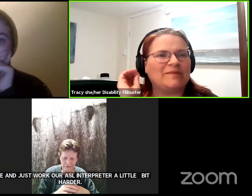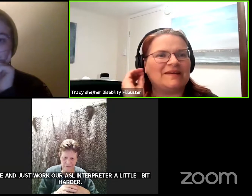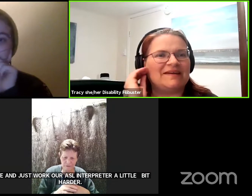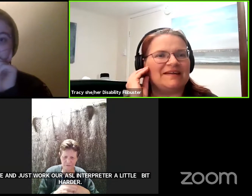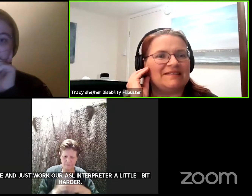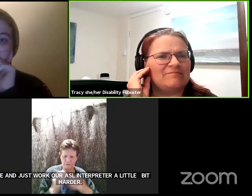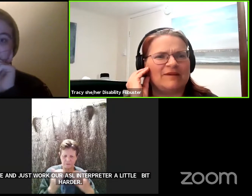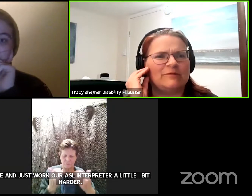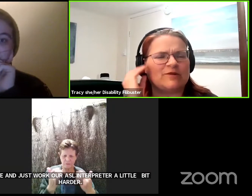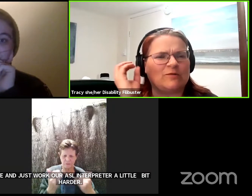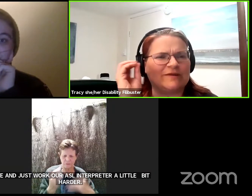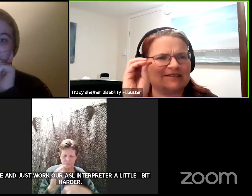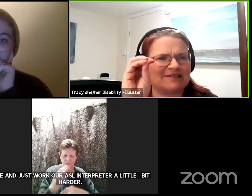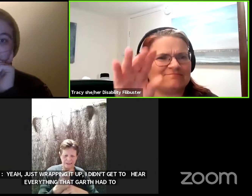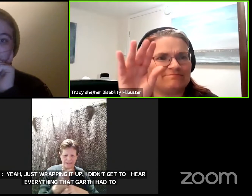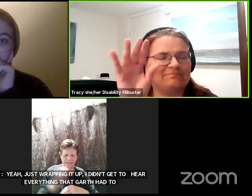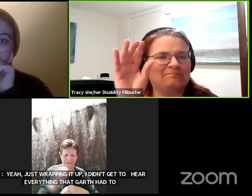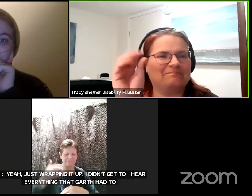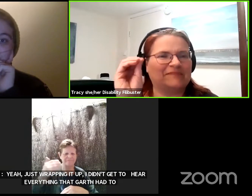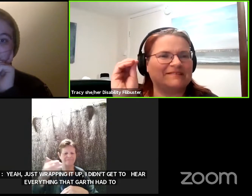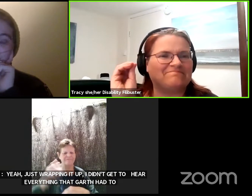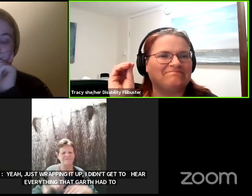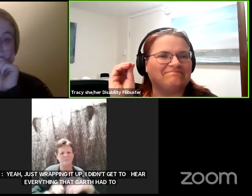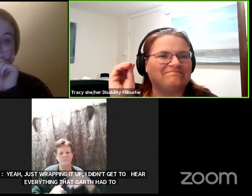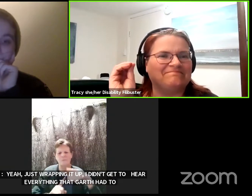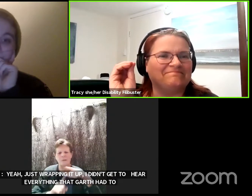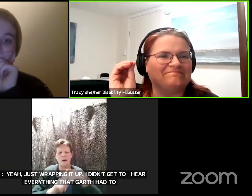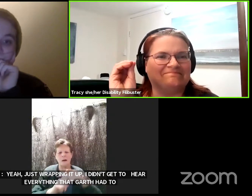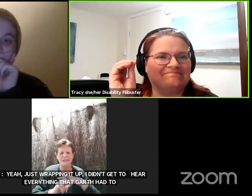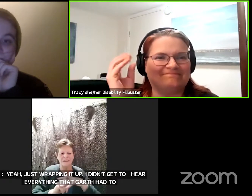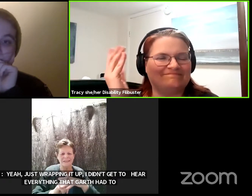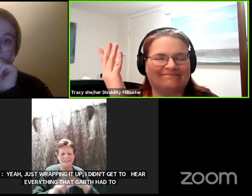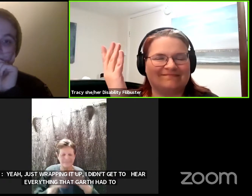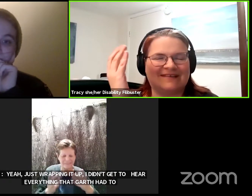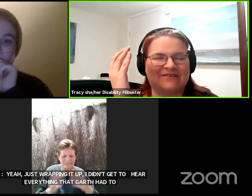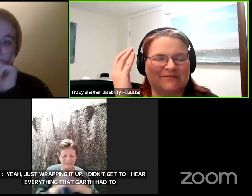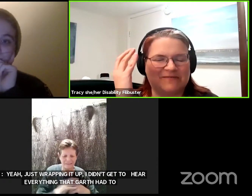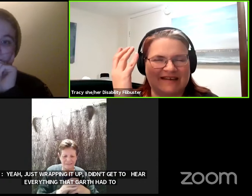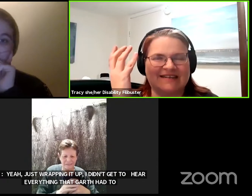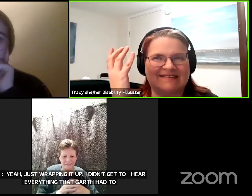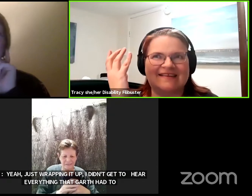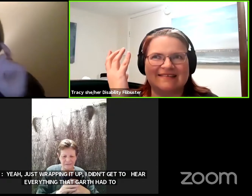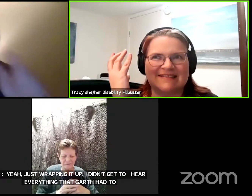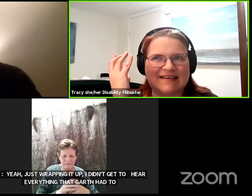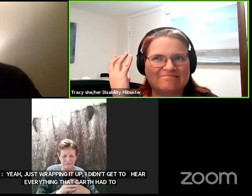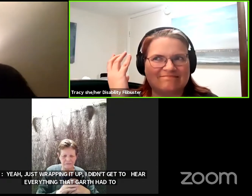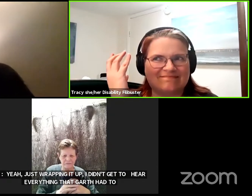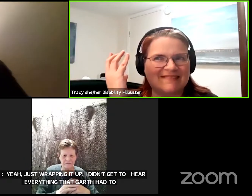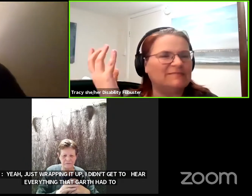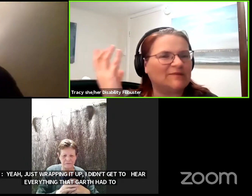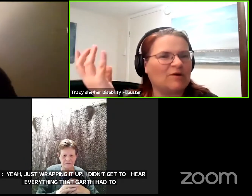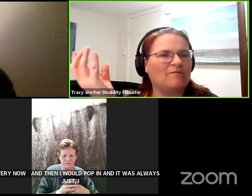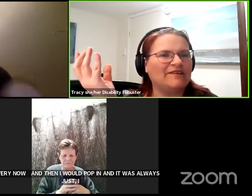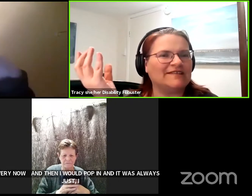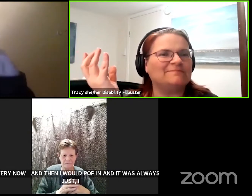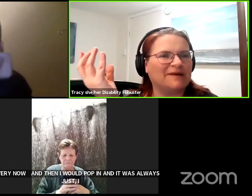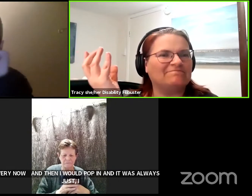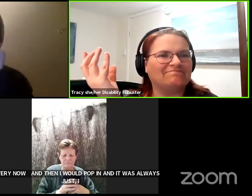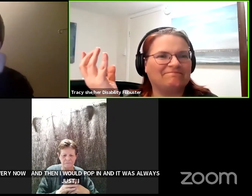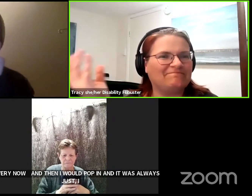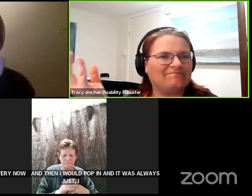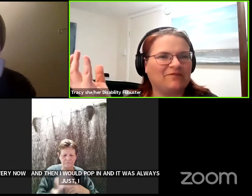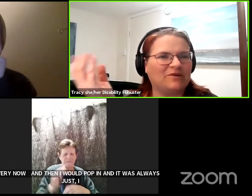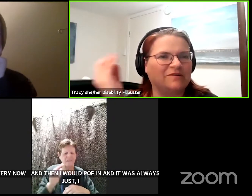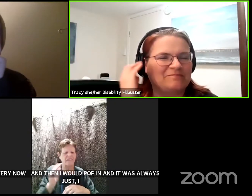then i'd pop in and it was always just this i don't know it things that seem so obvious